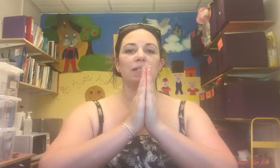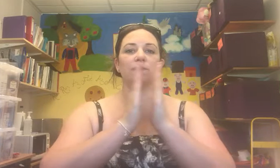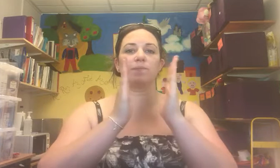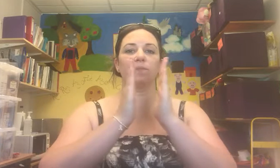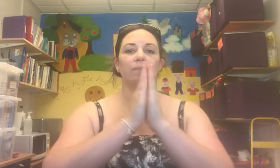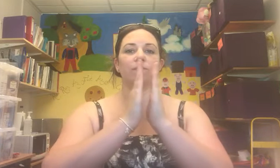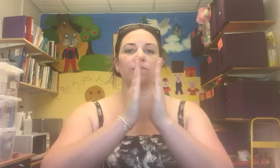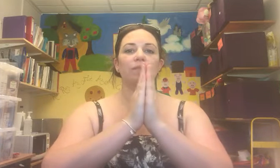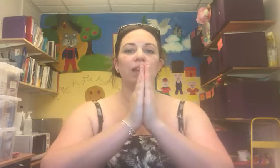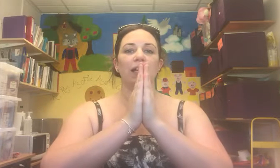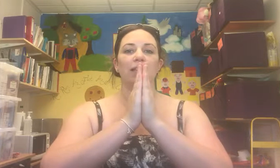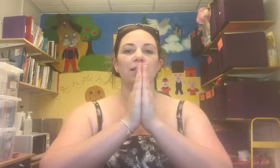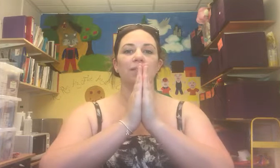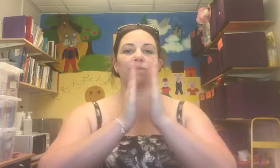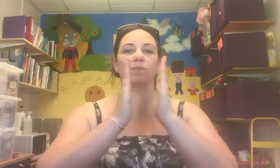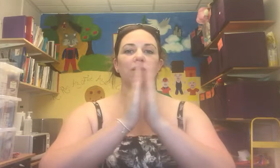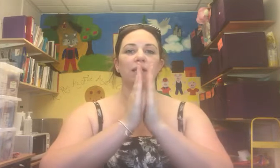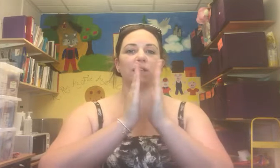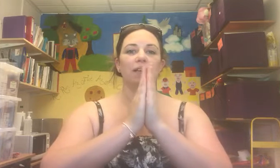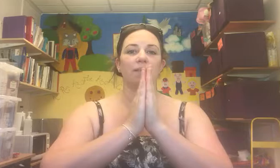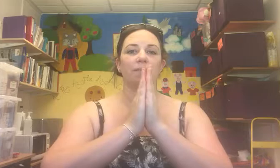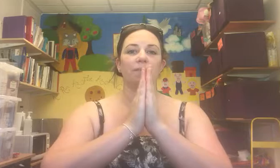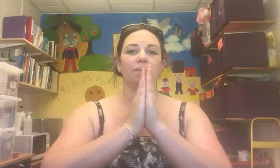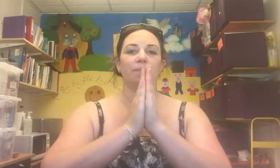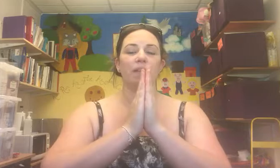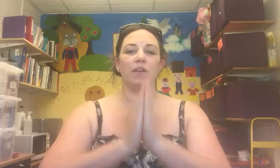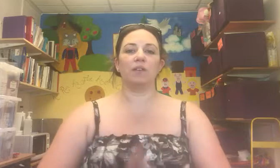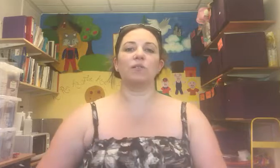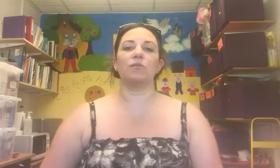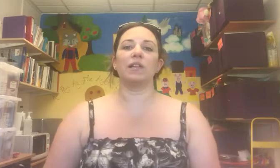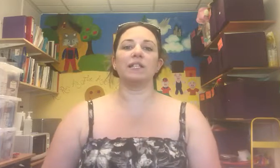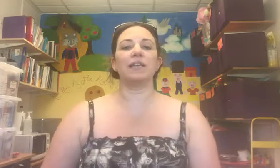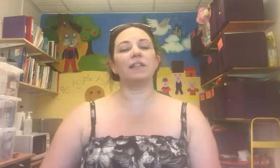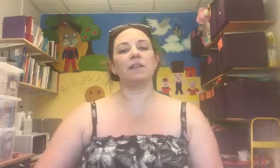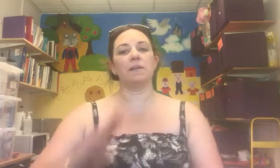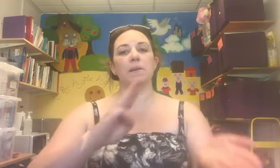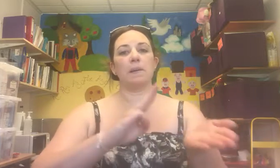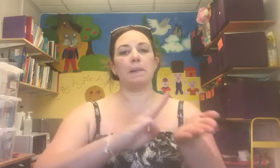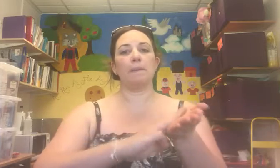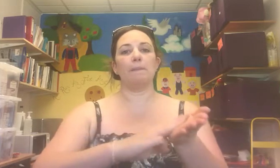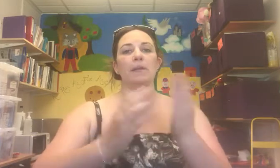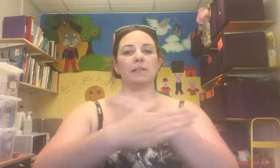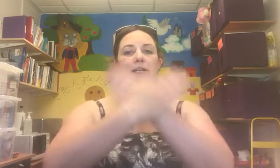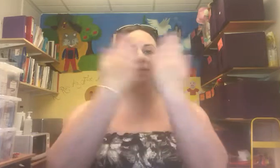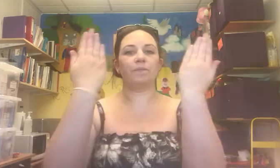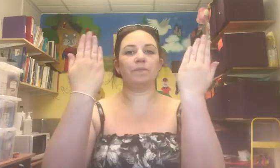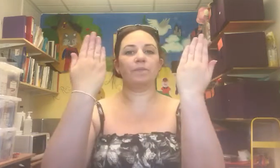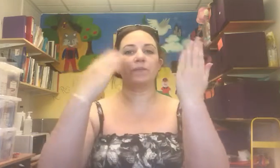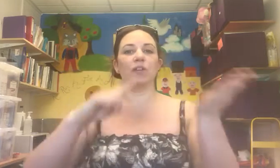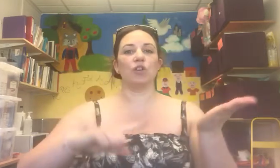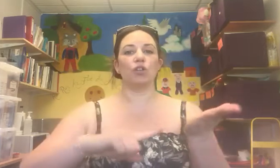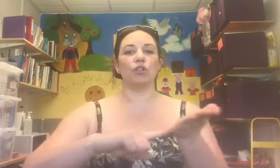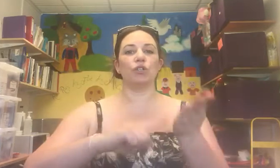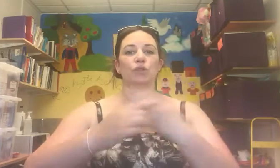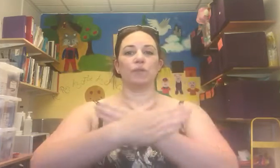rest. Flat hands. Sunday. So, all of that together. Monday, Tuesday,